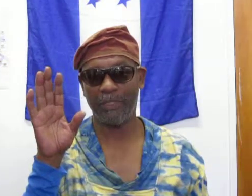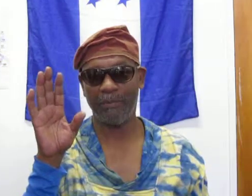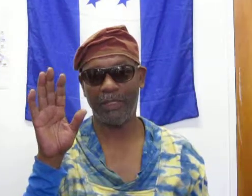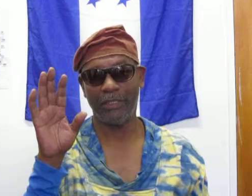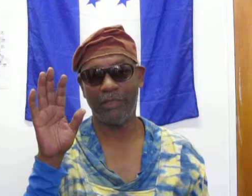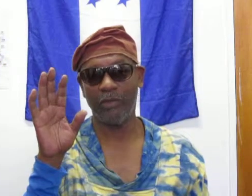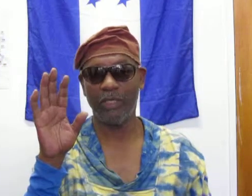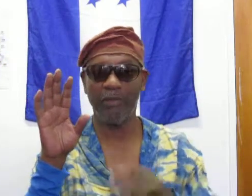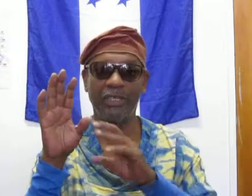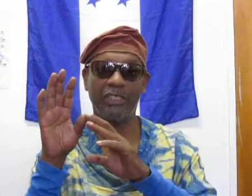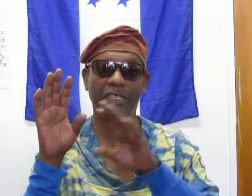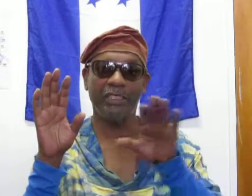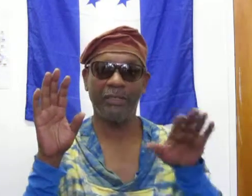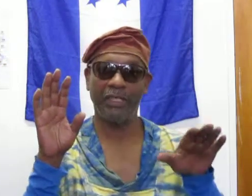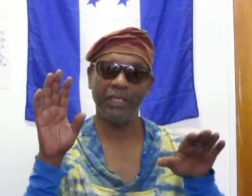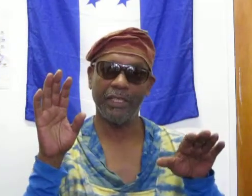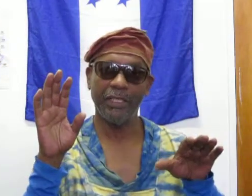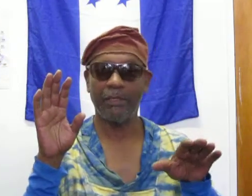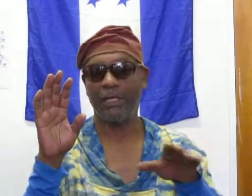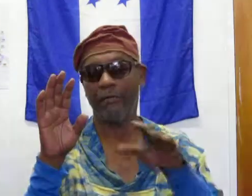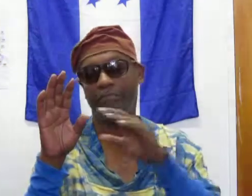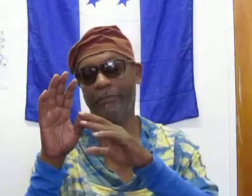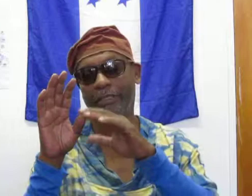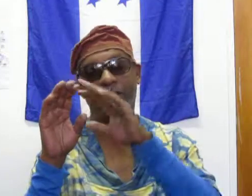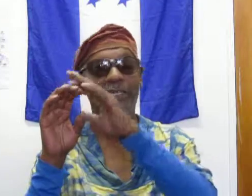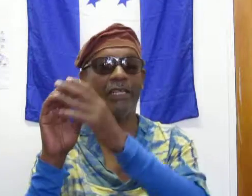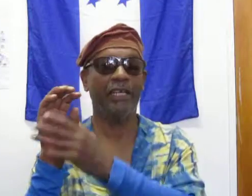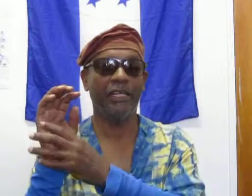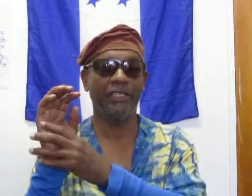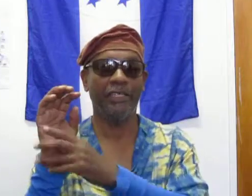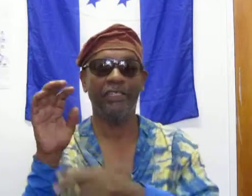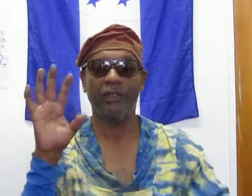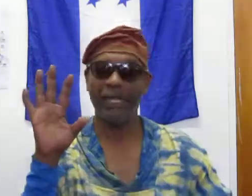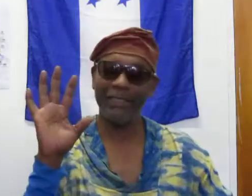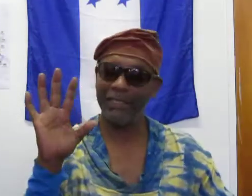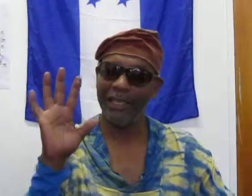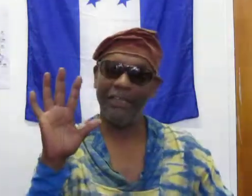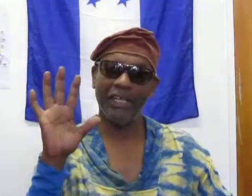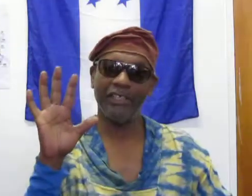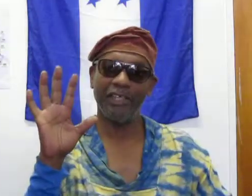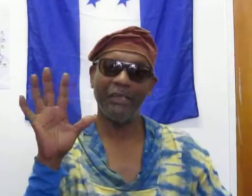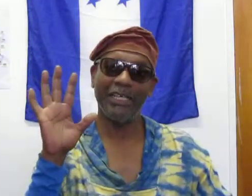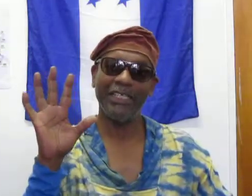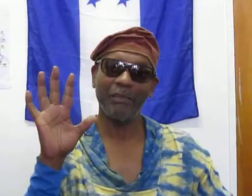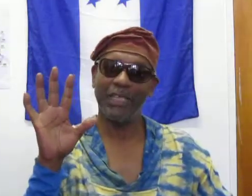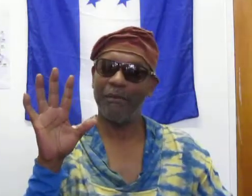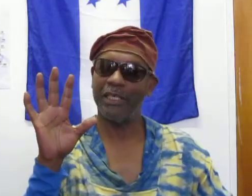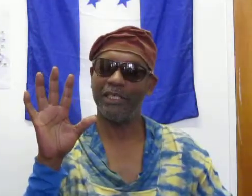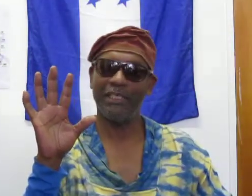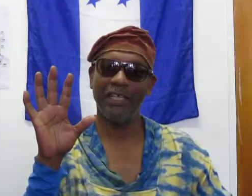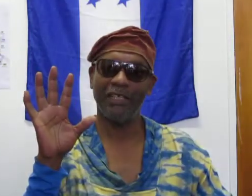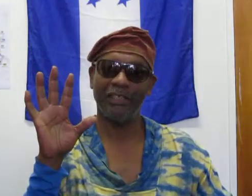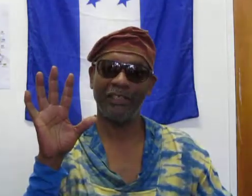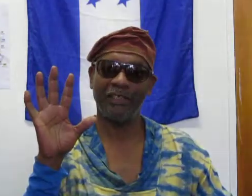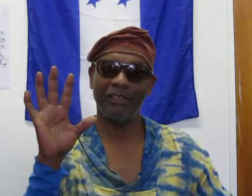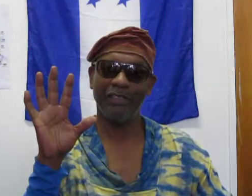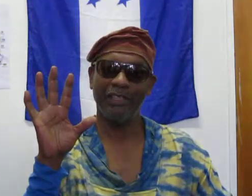but, you know, you can marginalize some study and, and that again, so that's, that's your government, that's what's happening these days, you see?